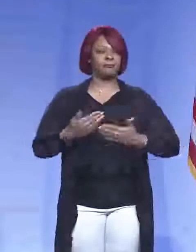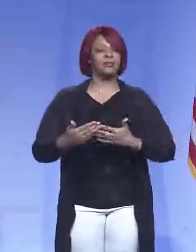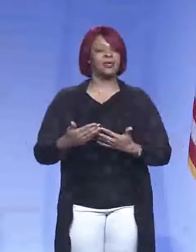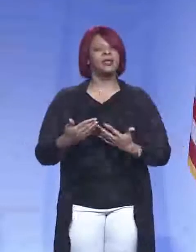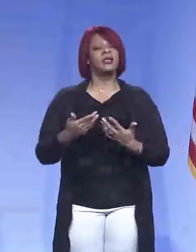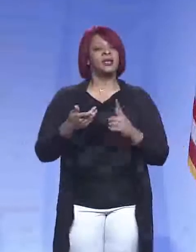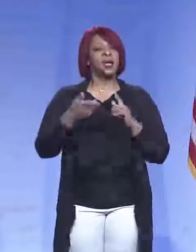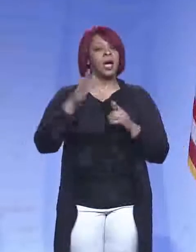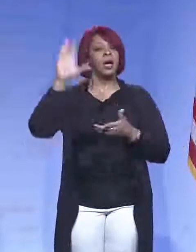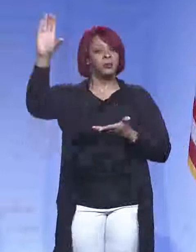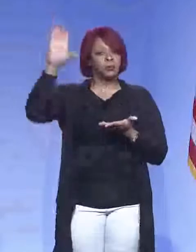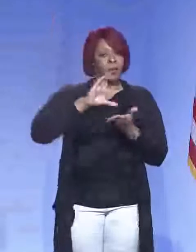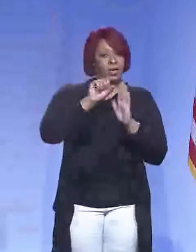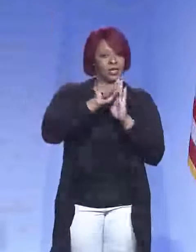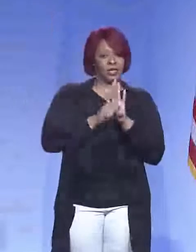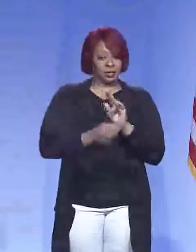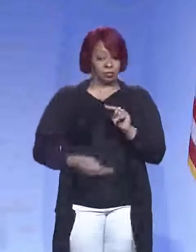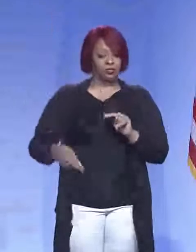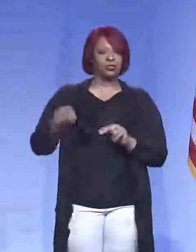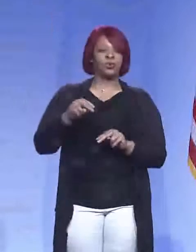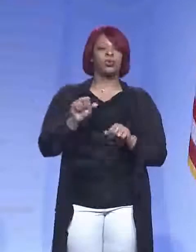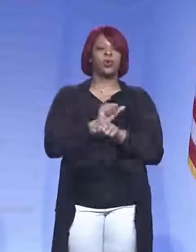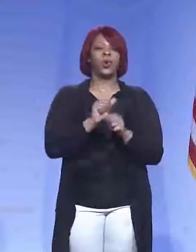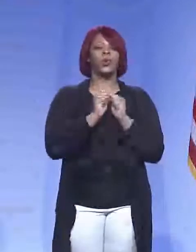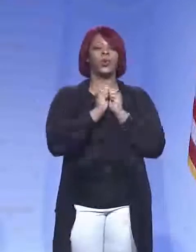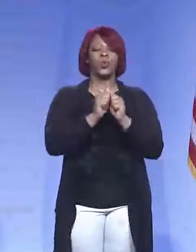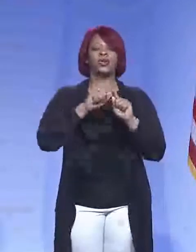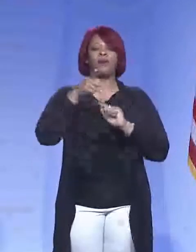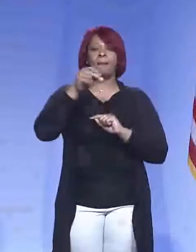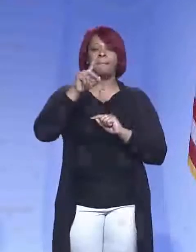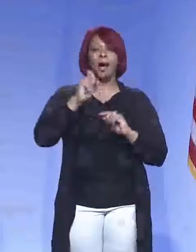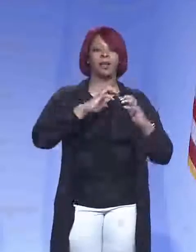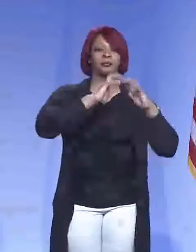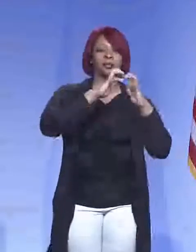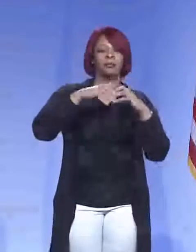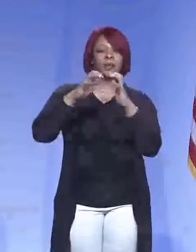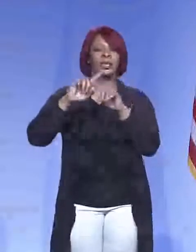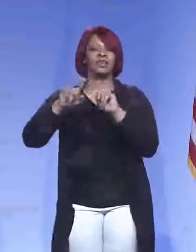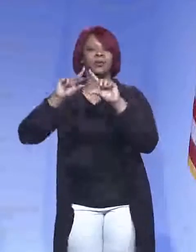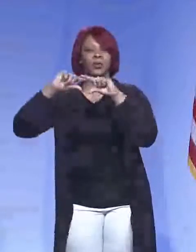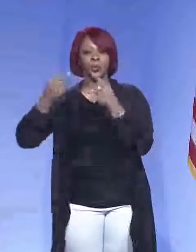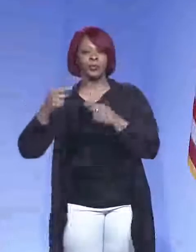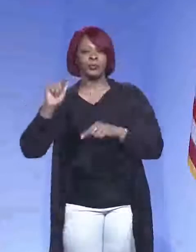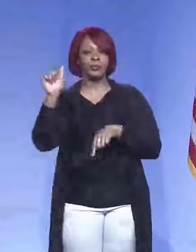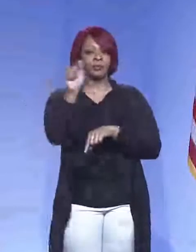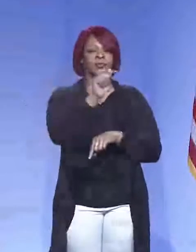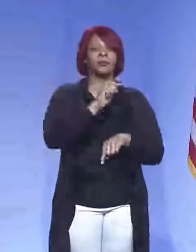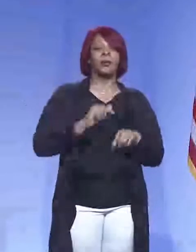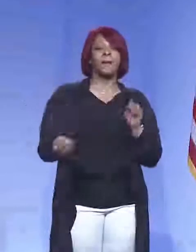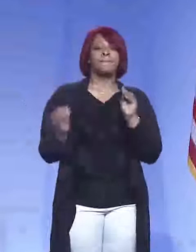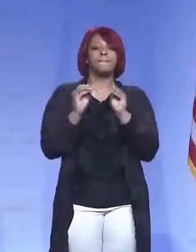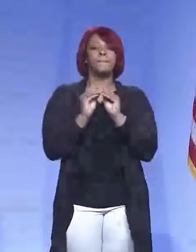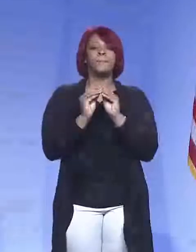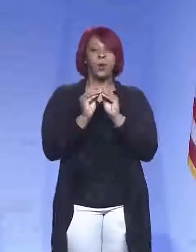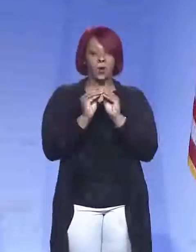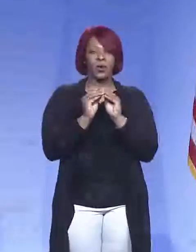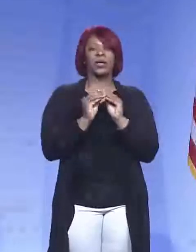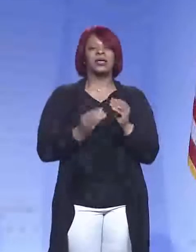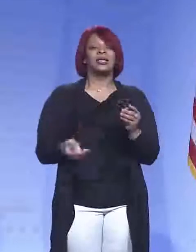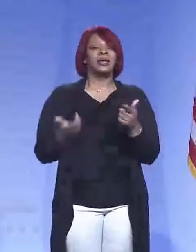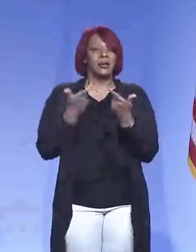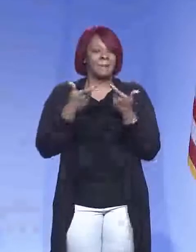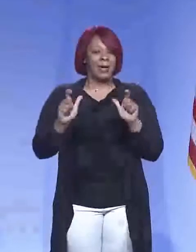apportionment from the state, uh, increases, uh, we're working with the pods, the different groups and also setting up additional mass, uh,